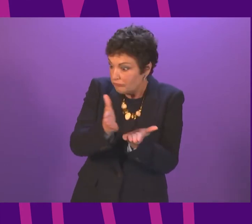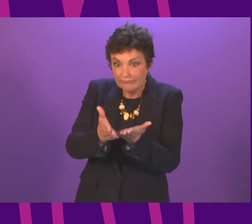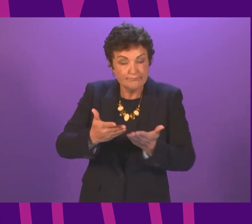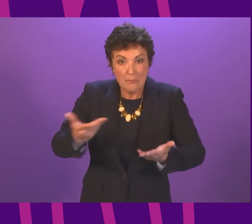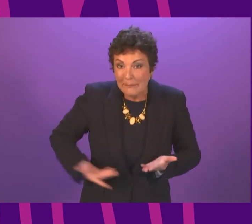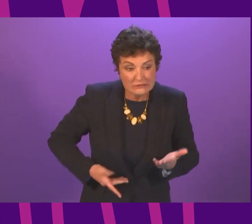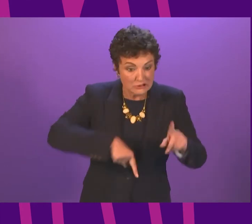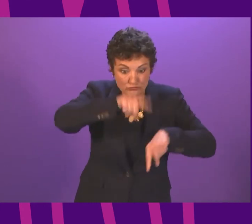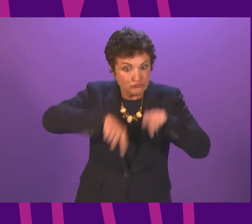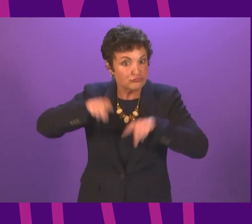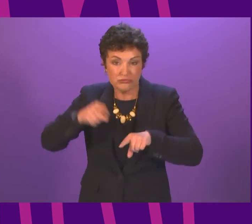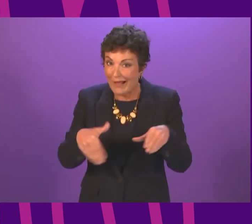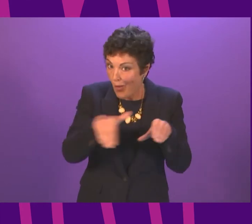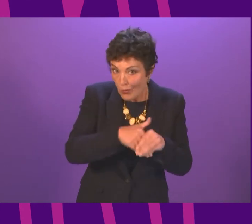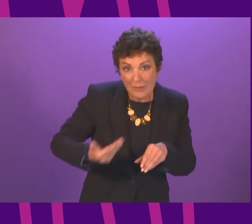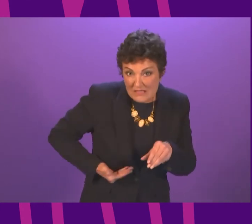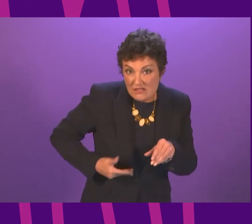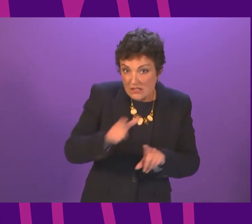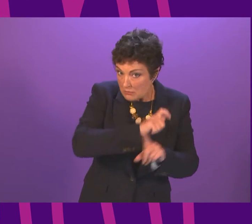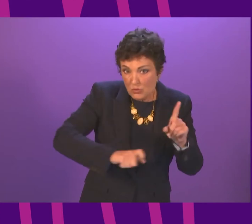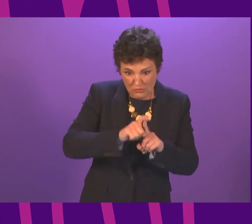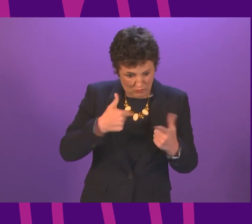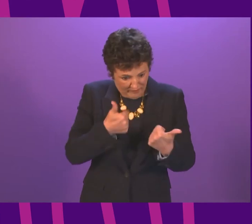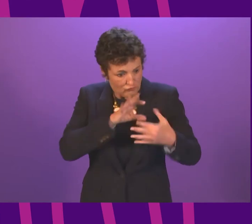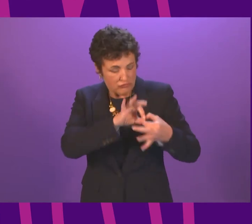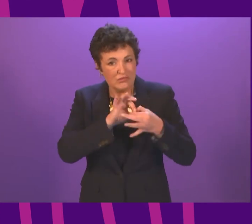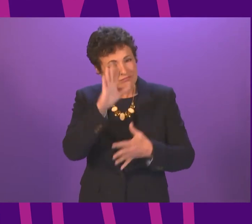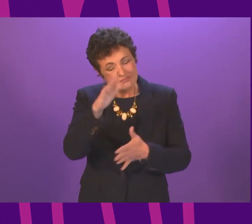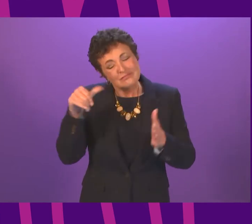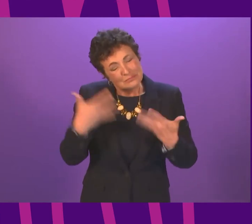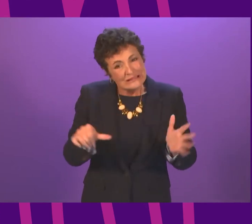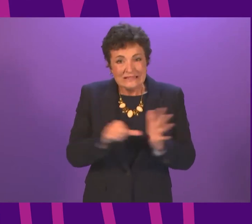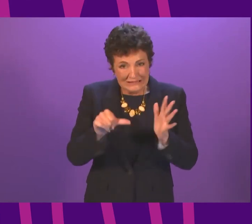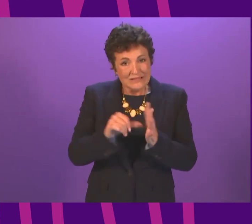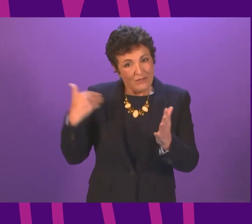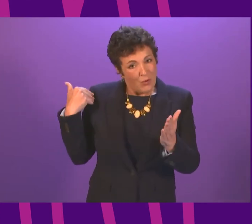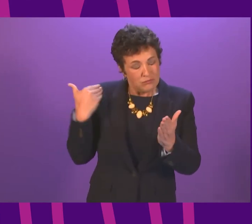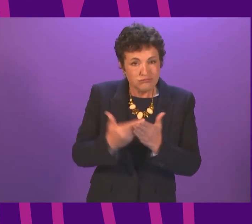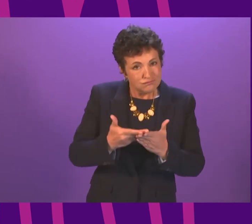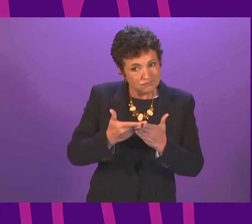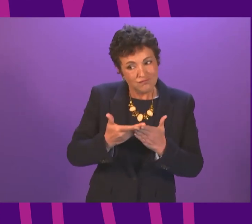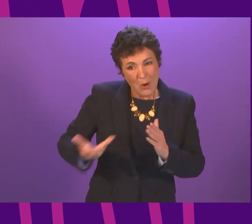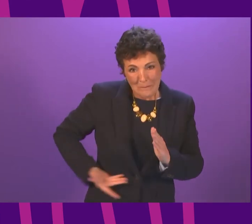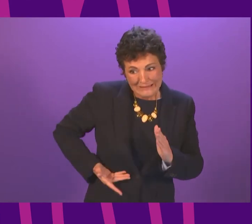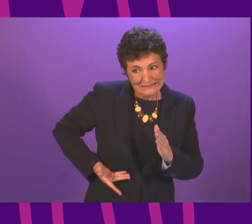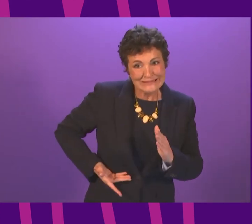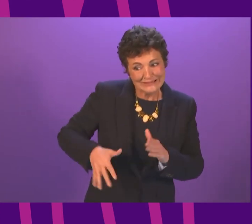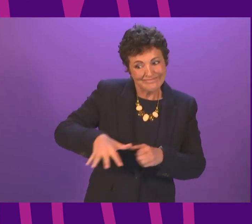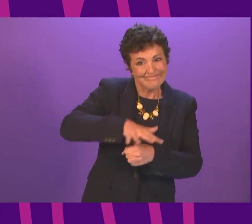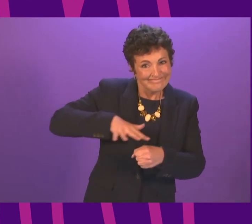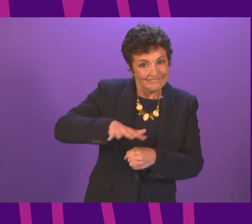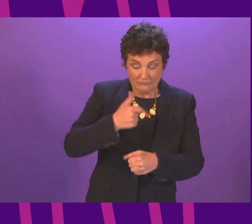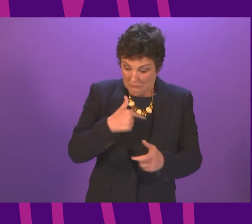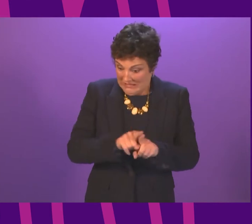very much includes the business community. This has been a really difficult period for the business community. I personally,